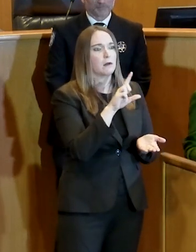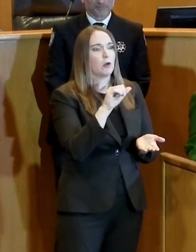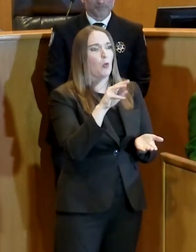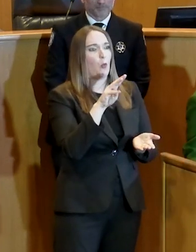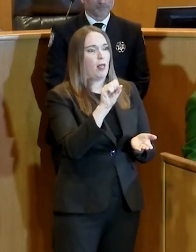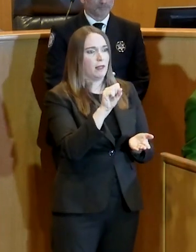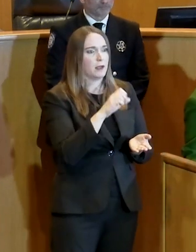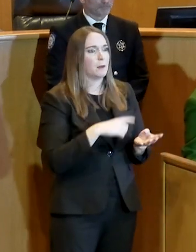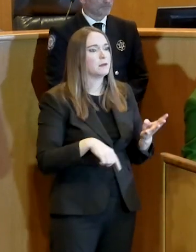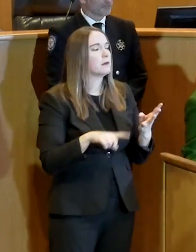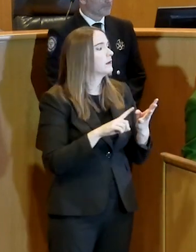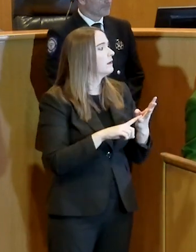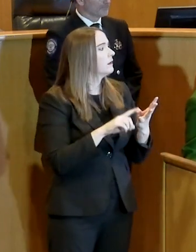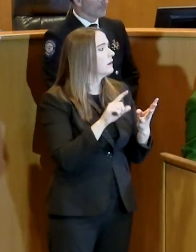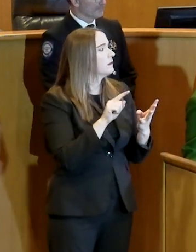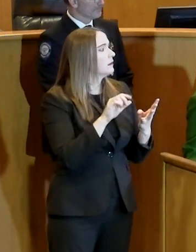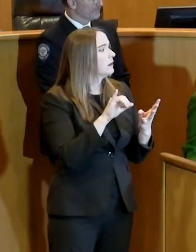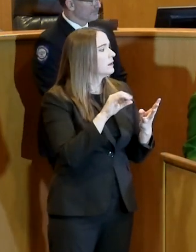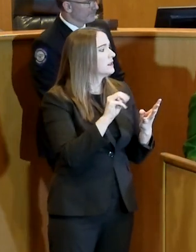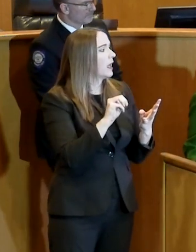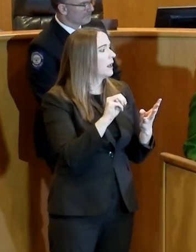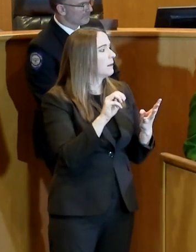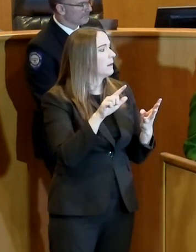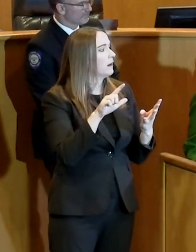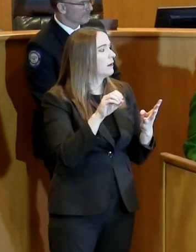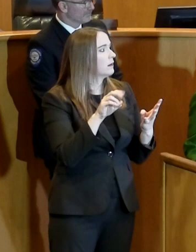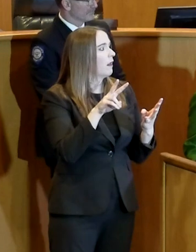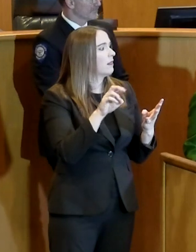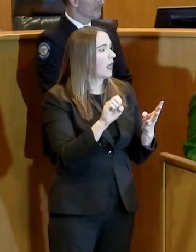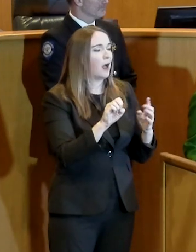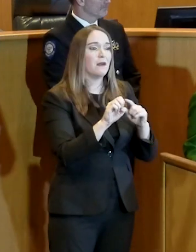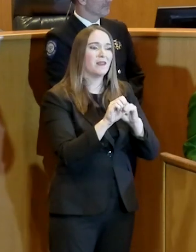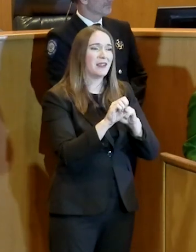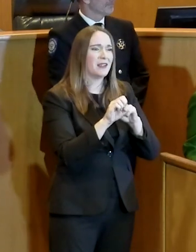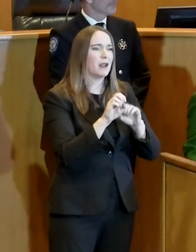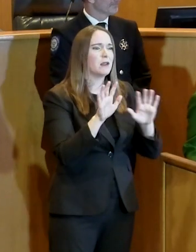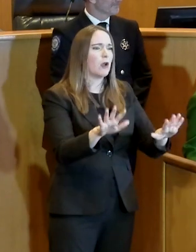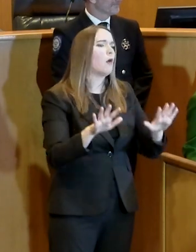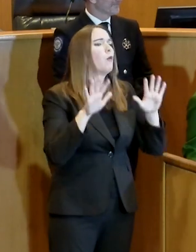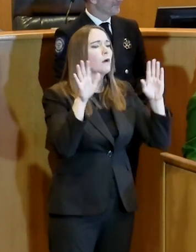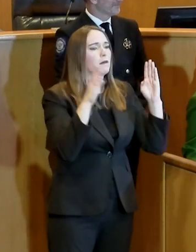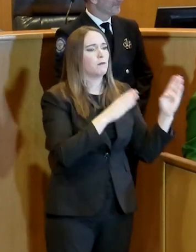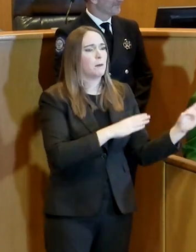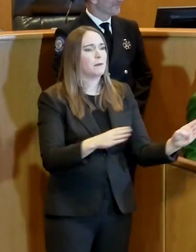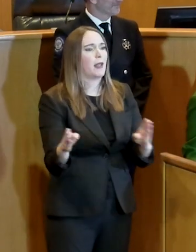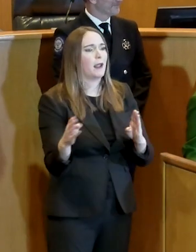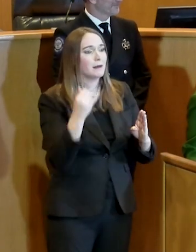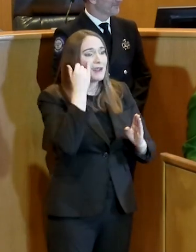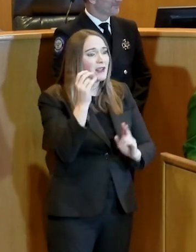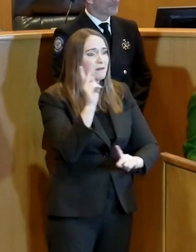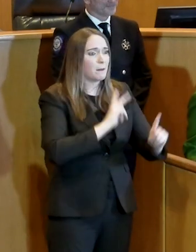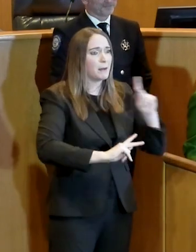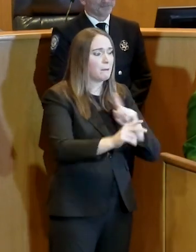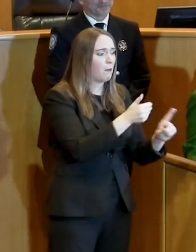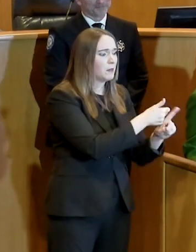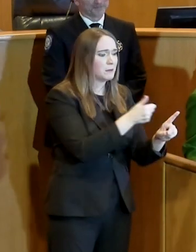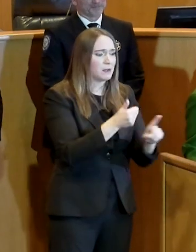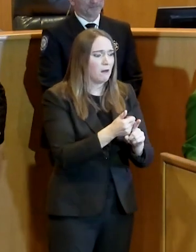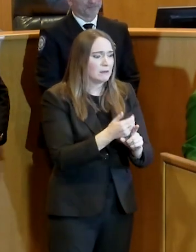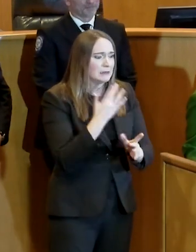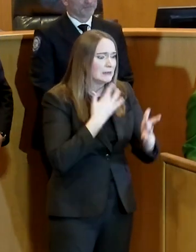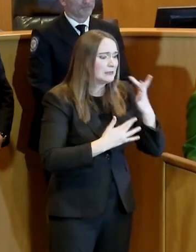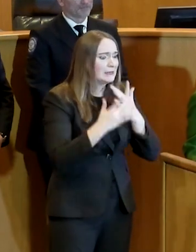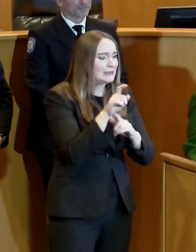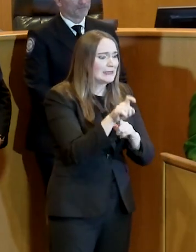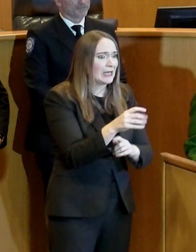more. Brandon. Also, Tim Love has a great potential plan for helping feed people should we be in need of that, that the restaurants will be working